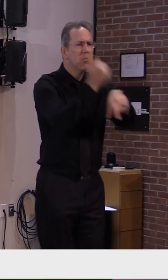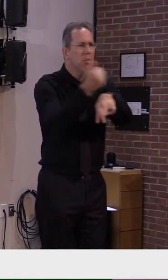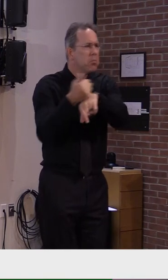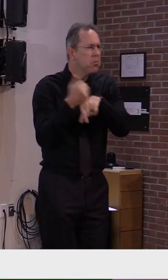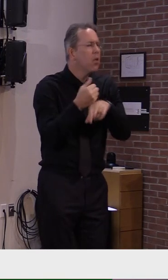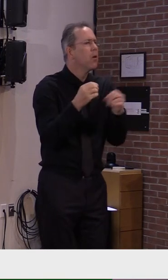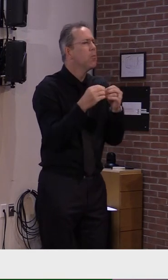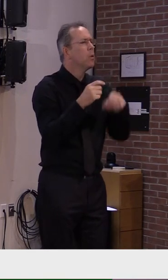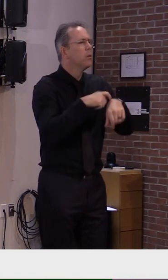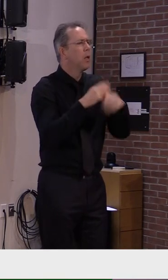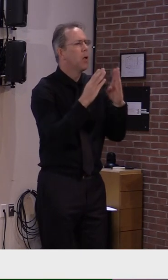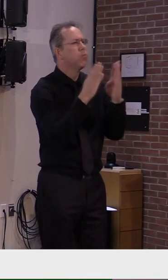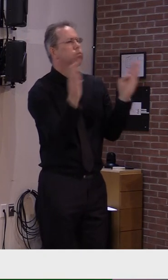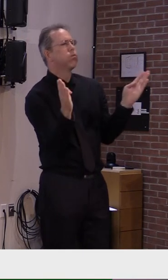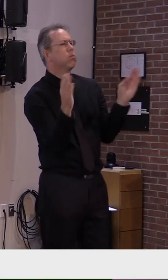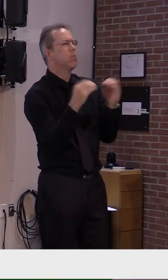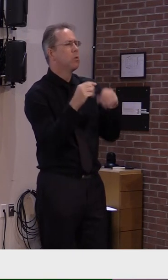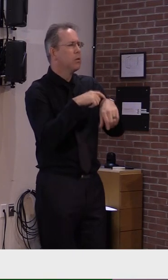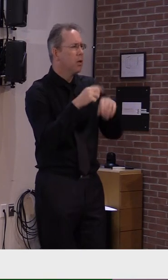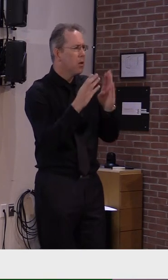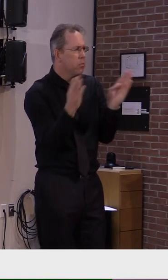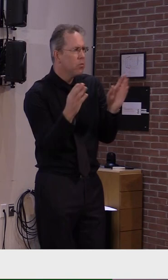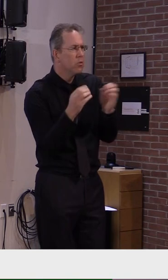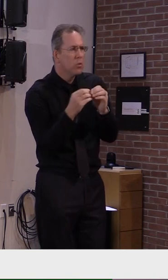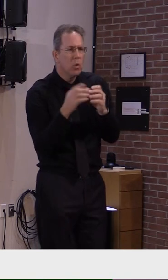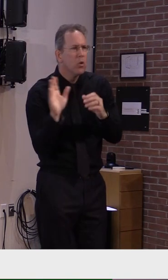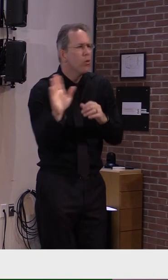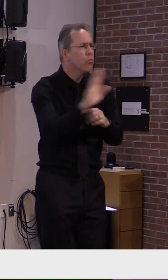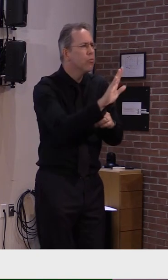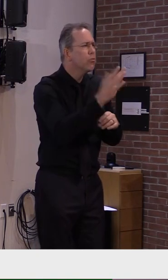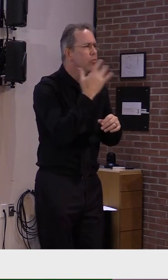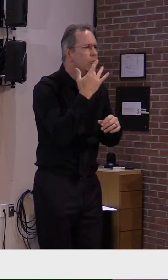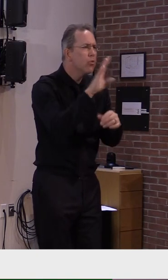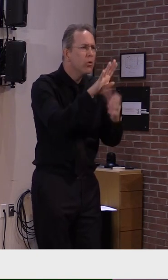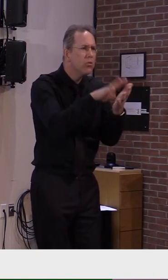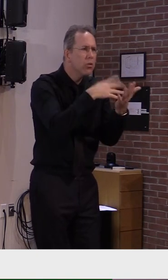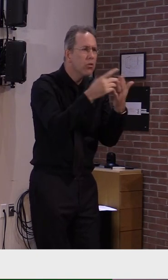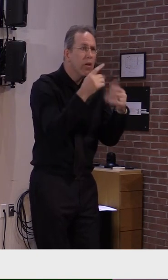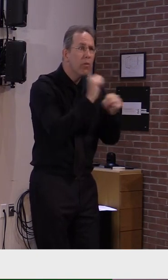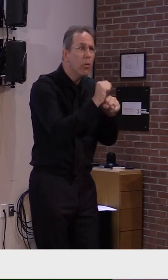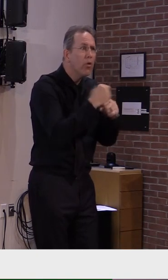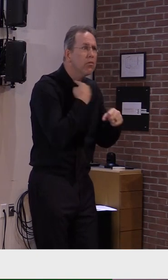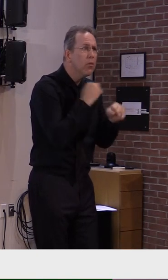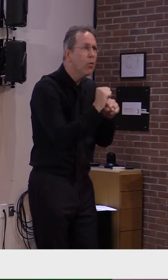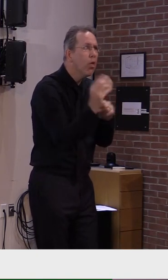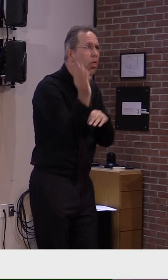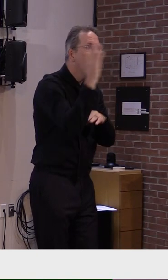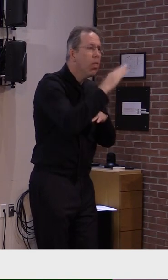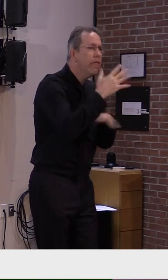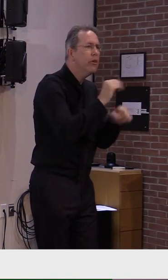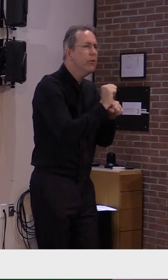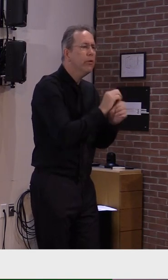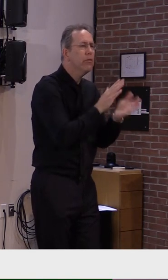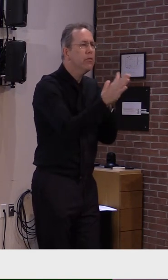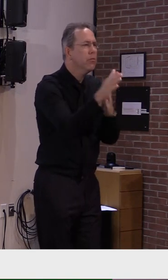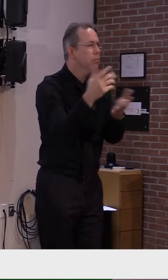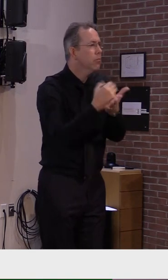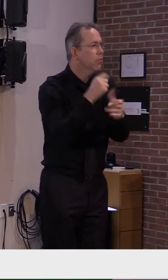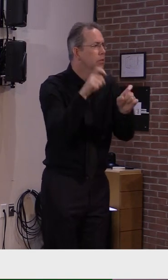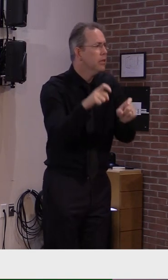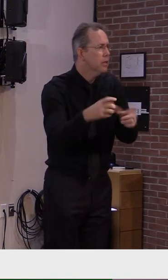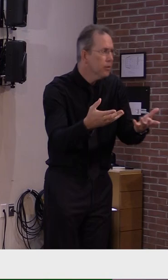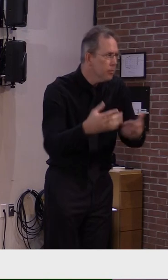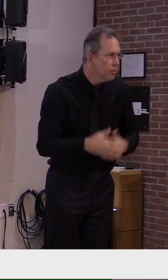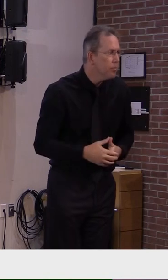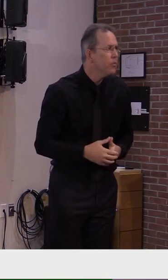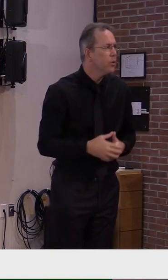convenient for Vermonters? How, how do we make it that they drive no more than 30 minutes to get a test? Making tests available at a time